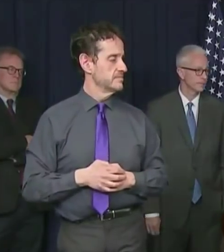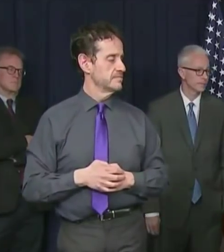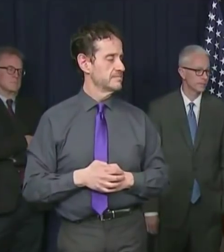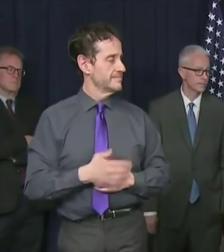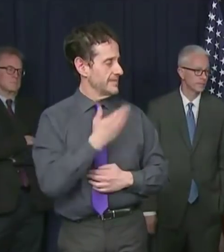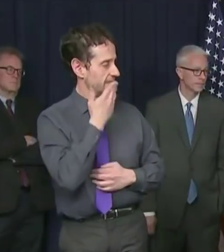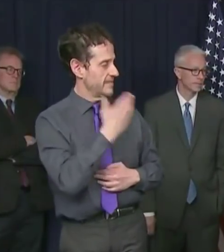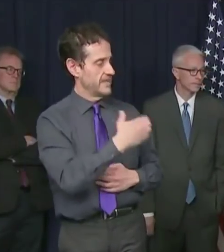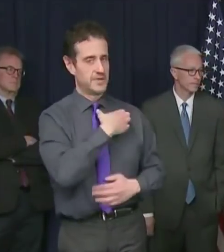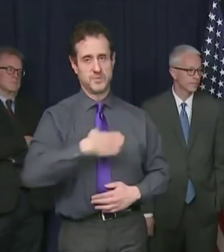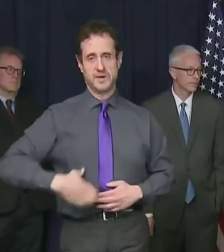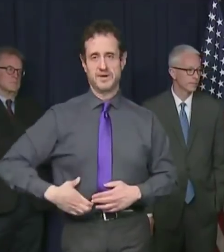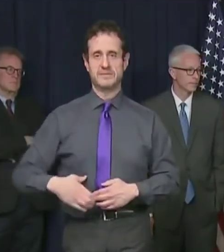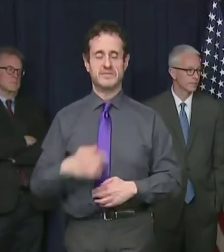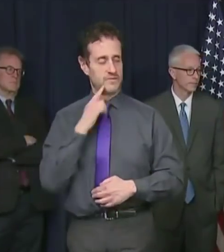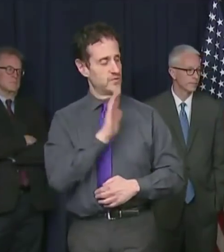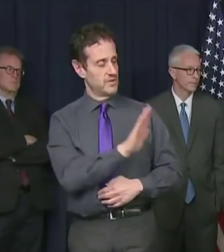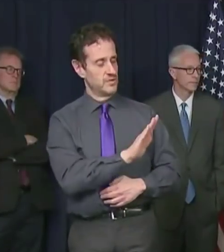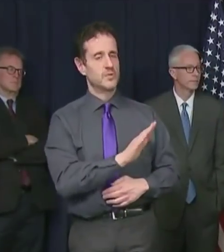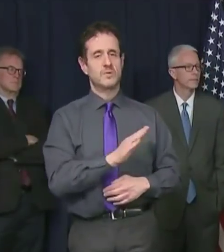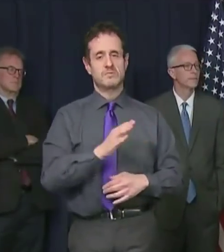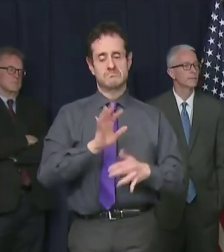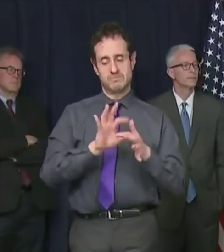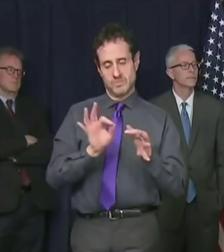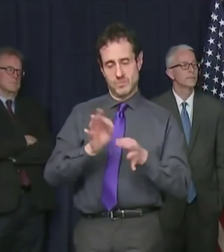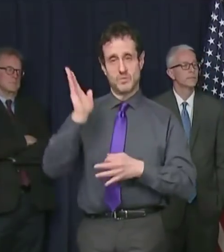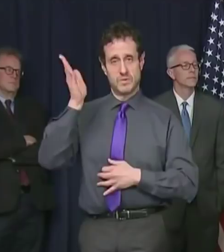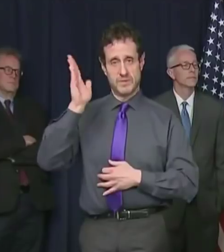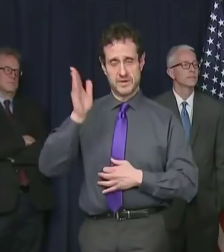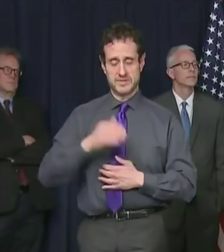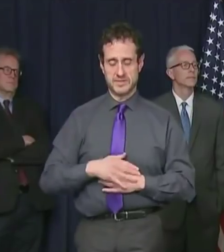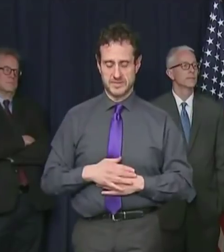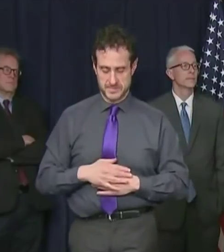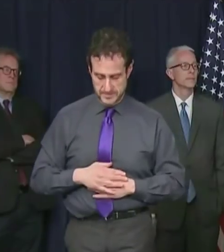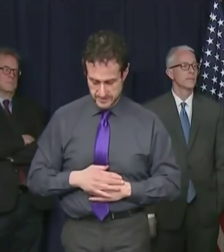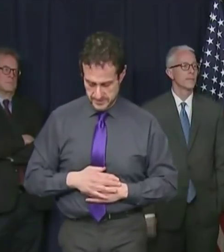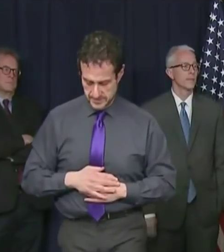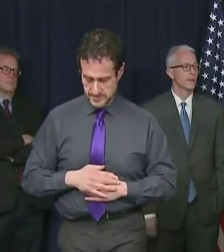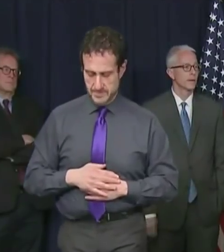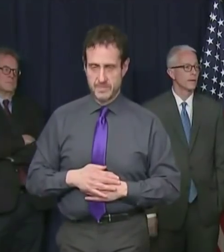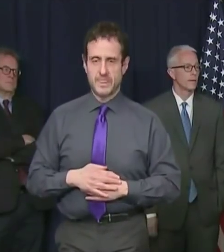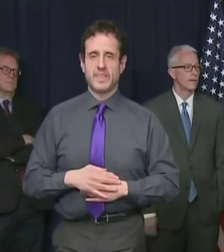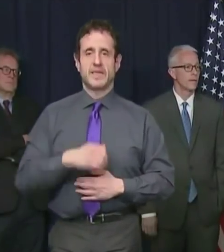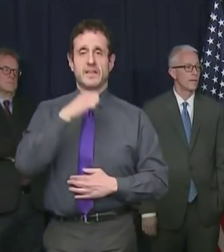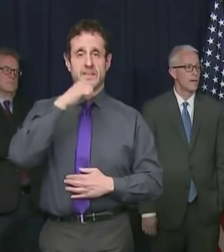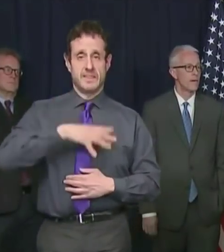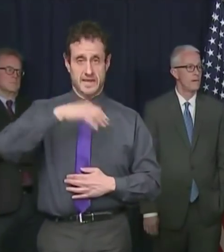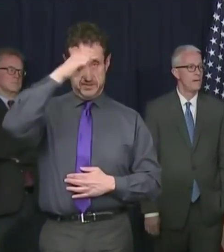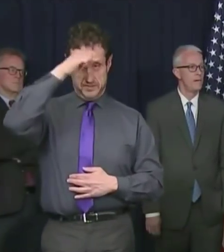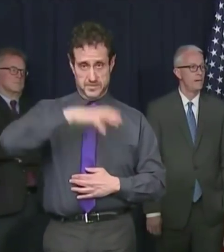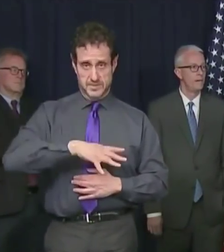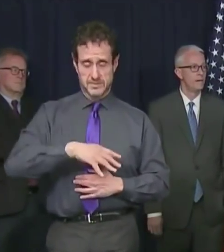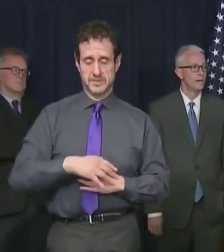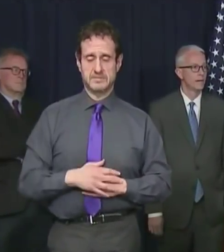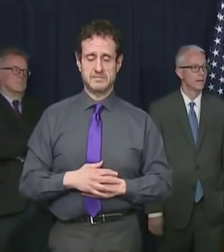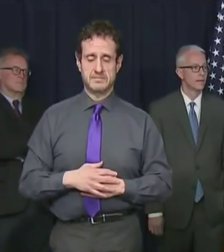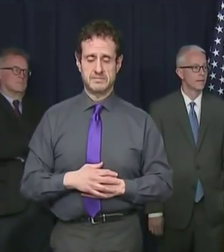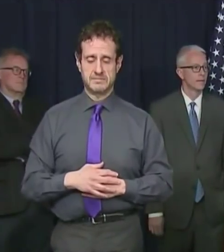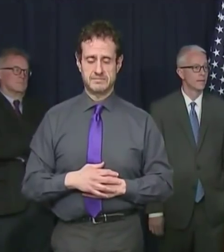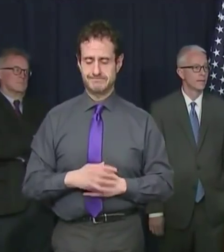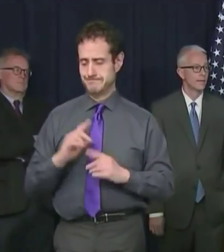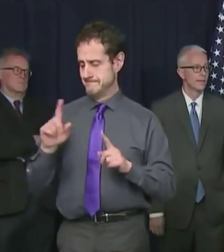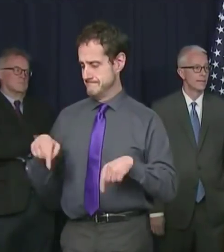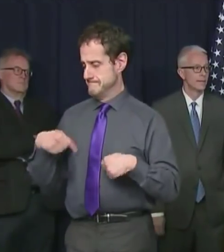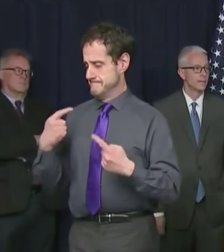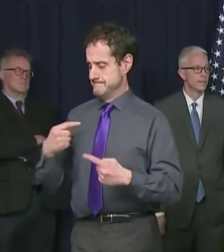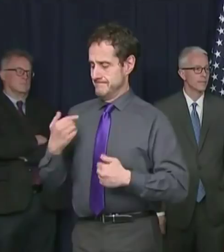Thank you mayor very much for your remarks and ladies and gentlemen I have over time been